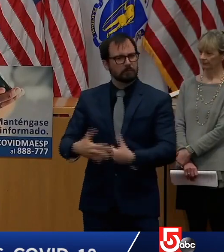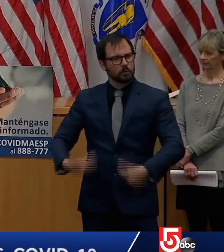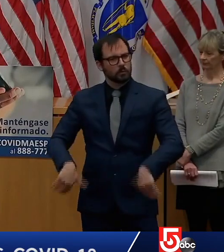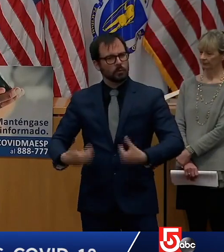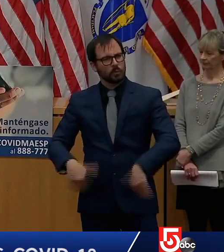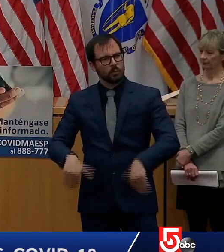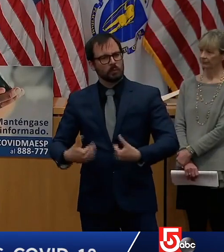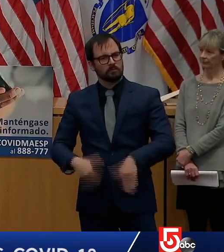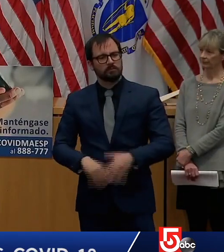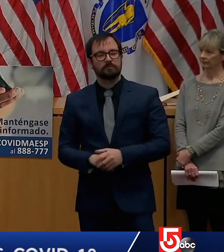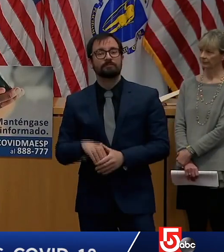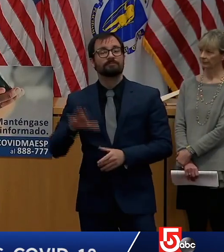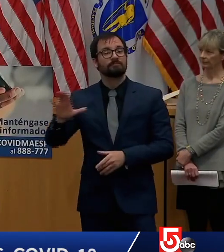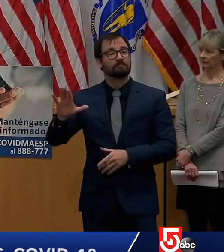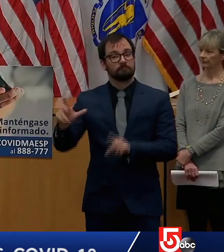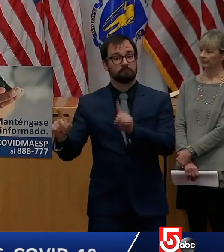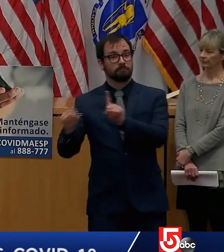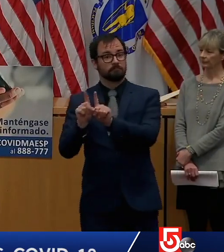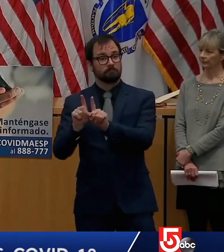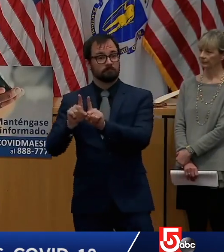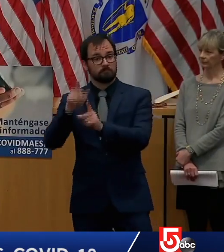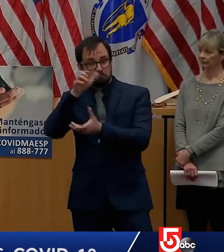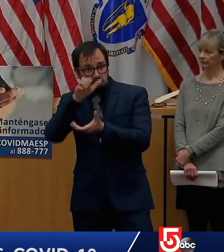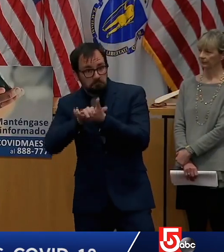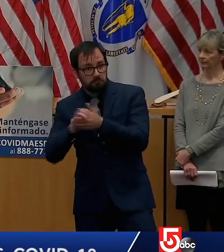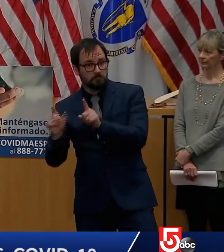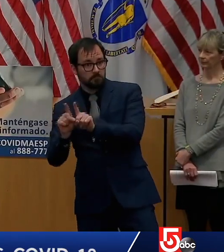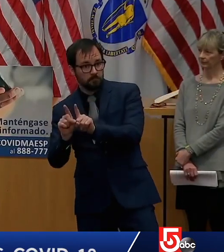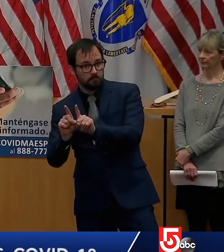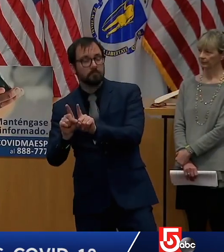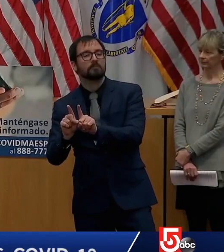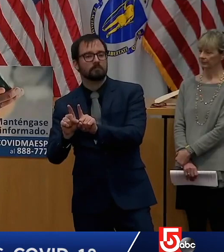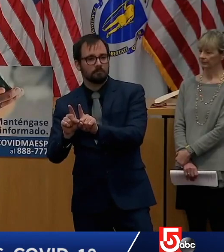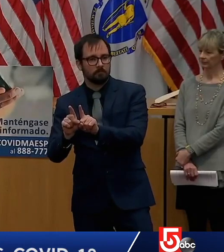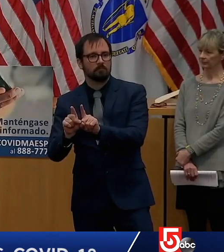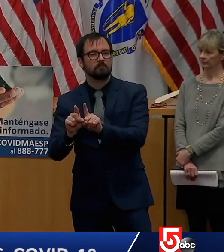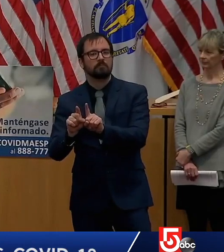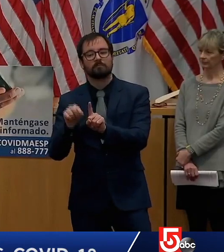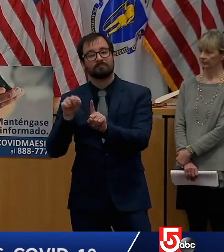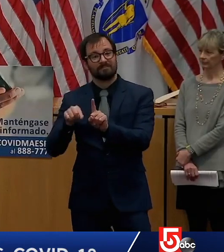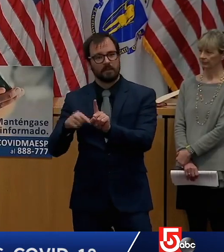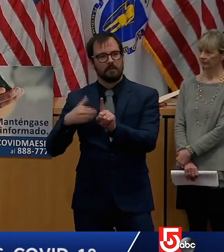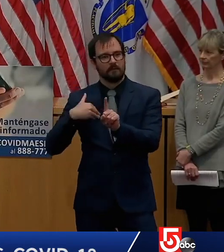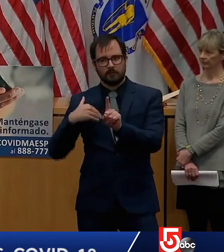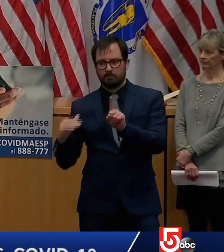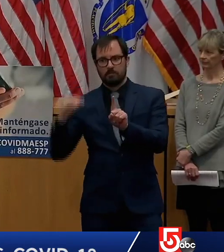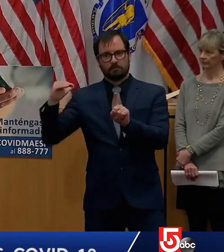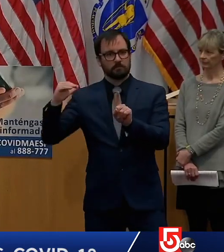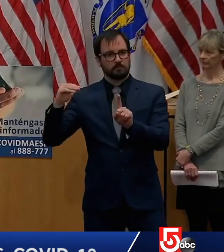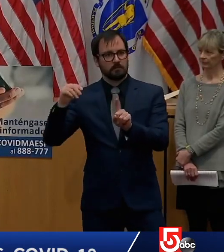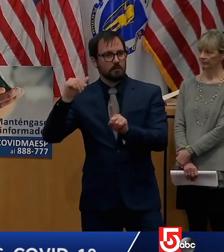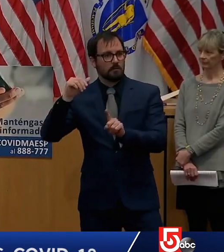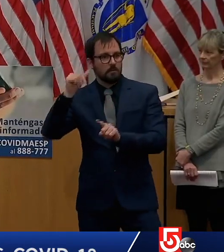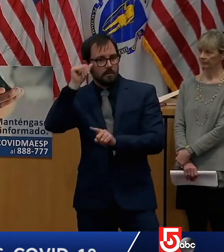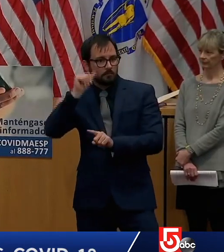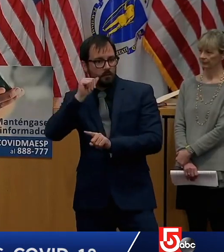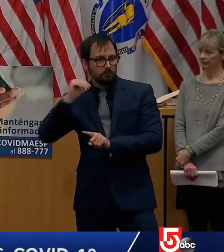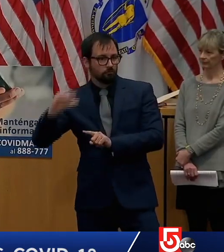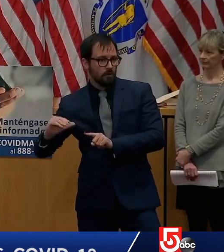and an adult child living at home who works in the public sector who's out there every day doing their job